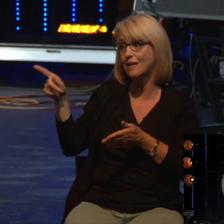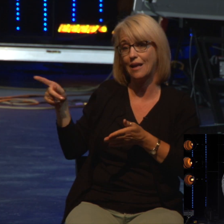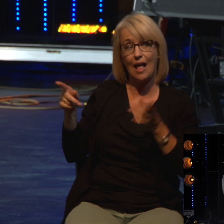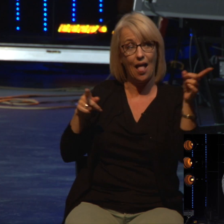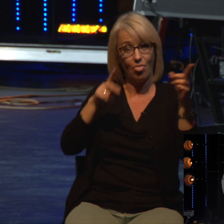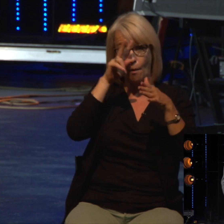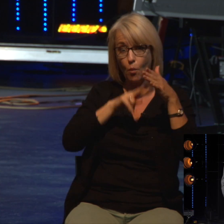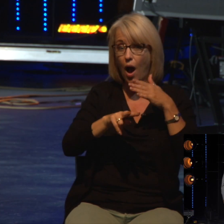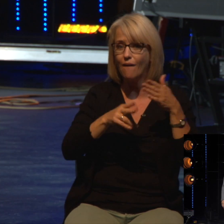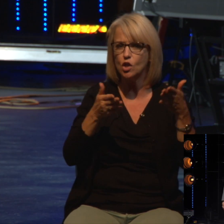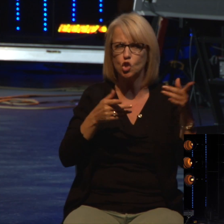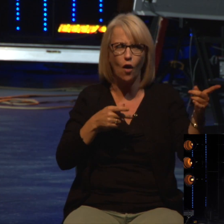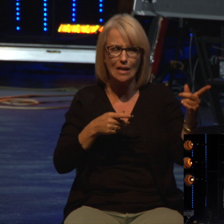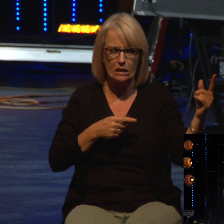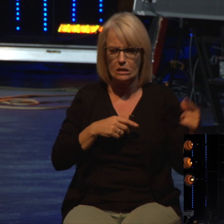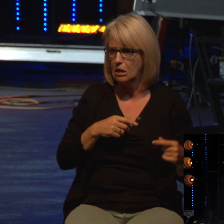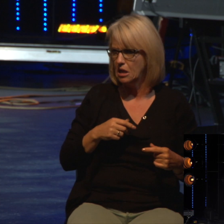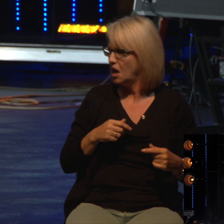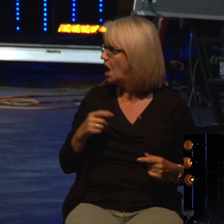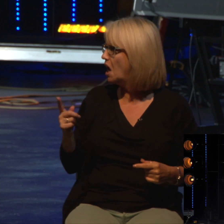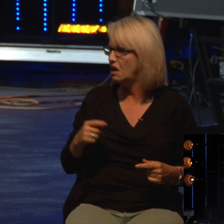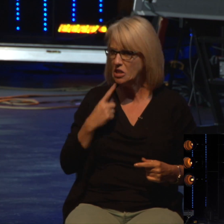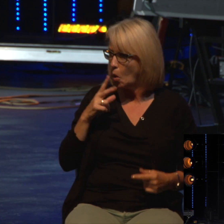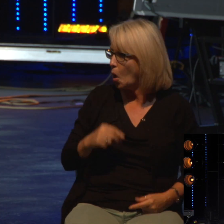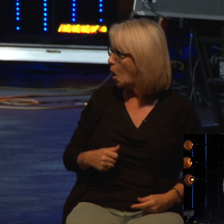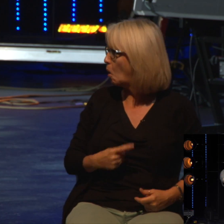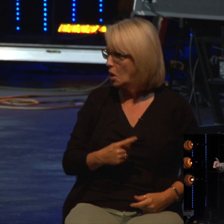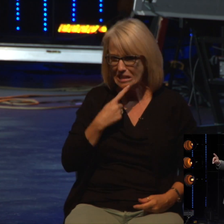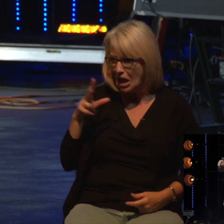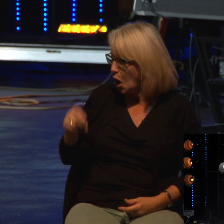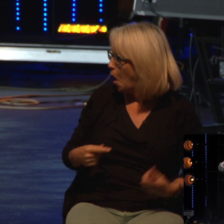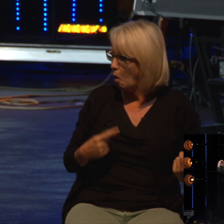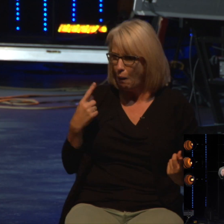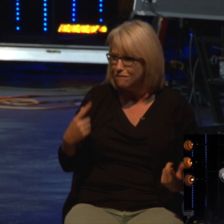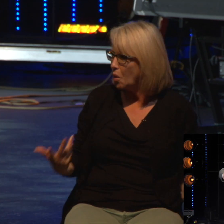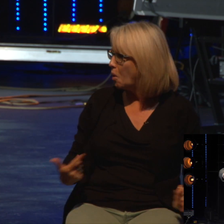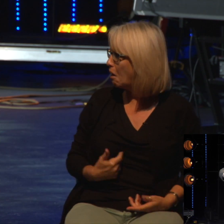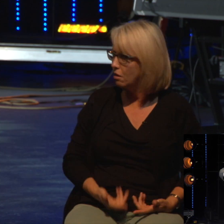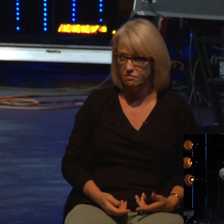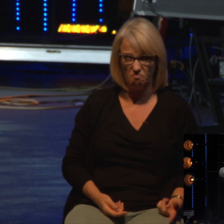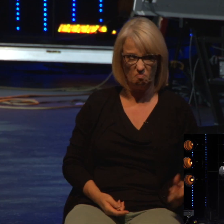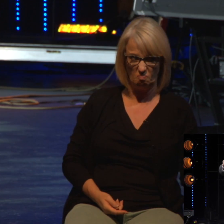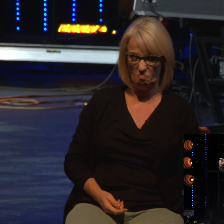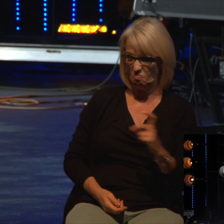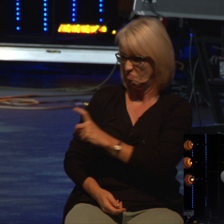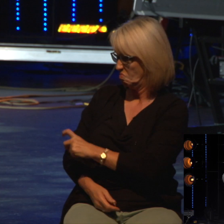He thought, we're missing a great opportunity. He ran on after Naaman, and he lied.